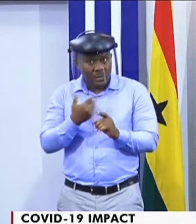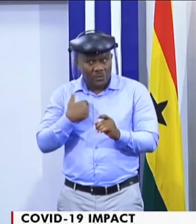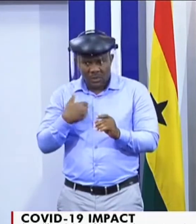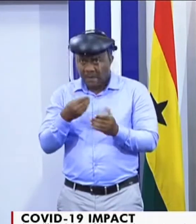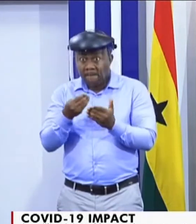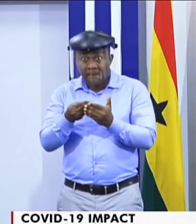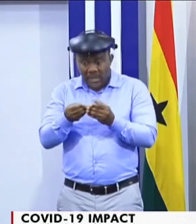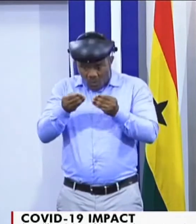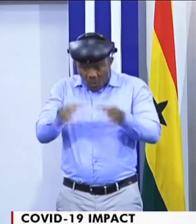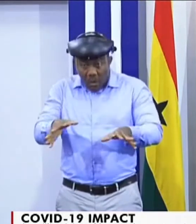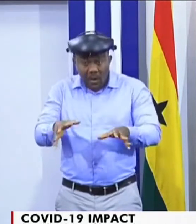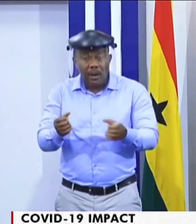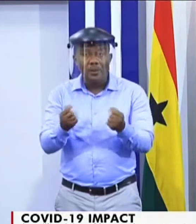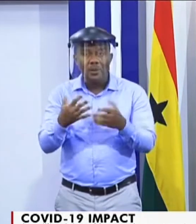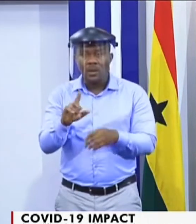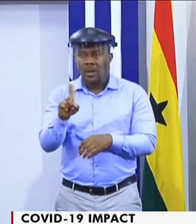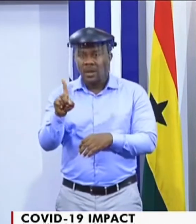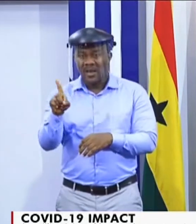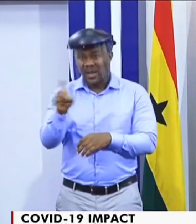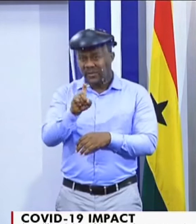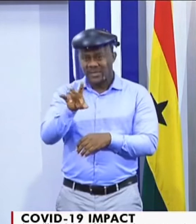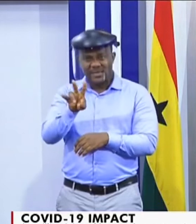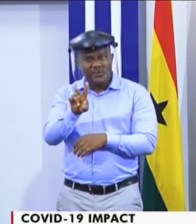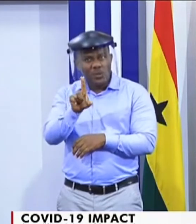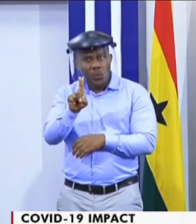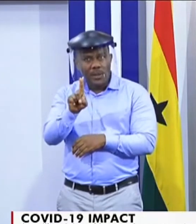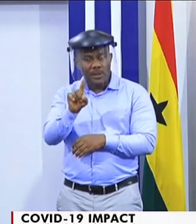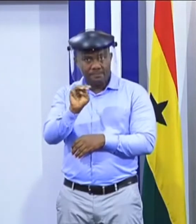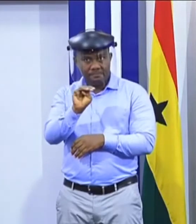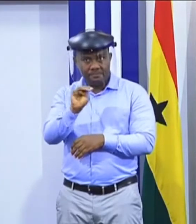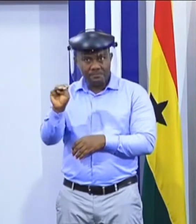about 171 million